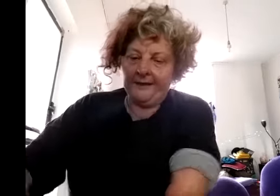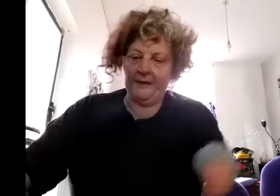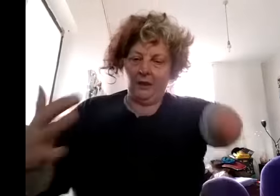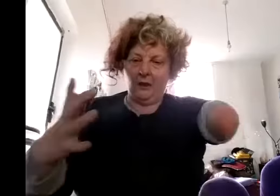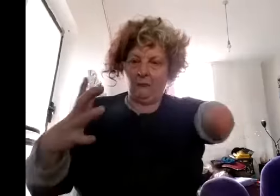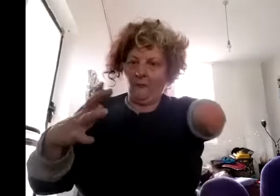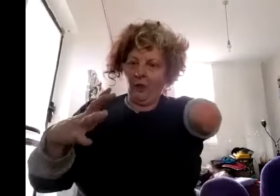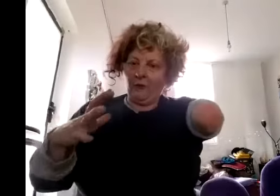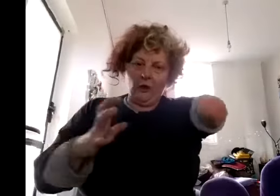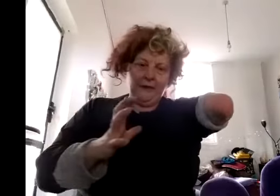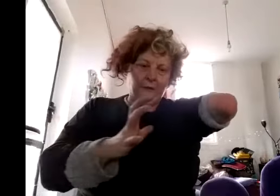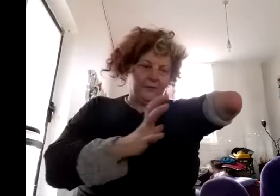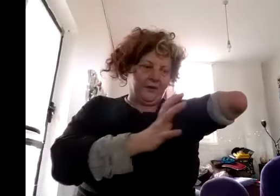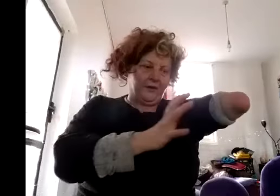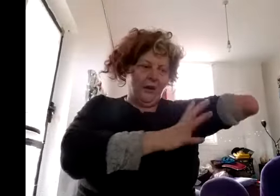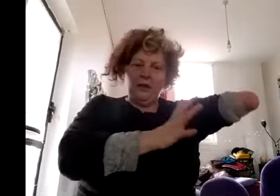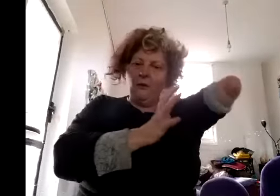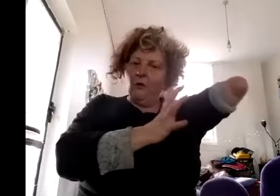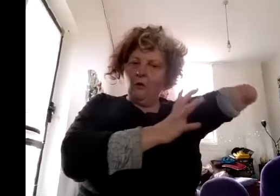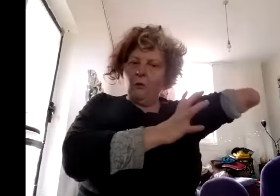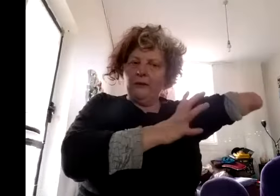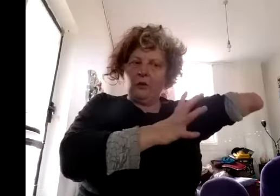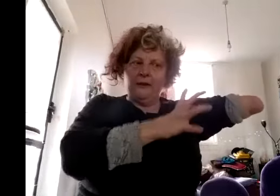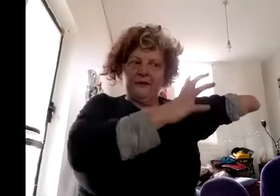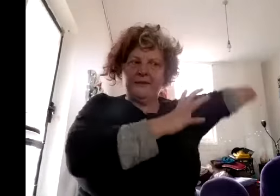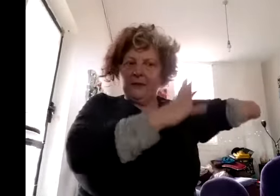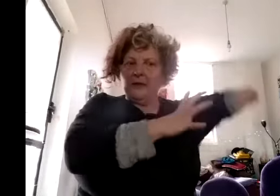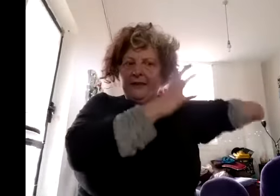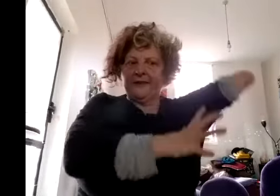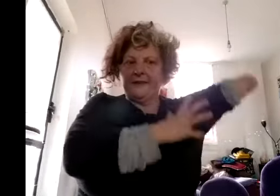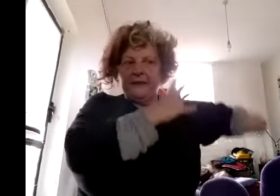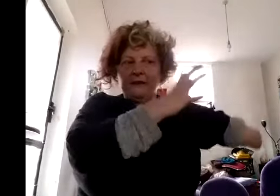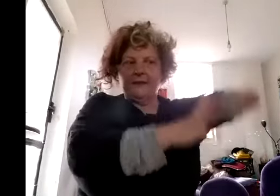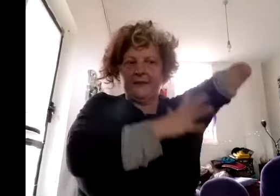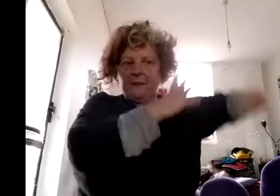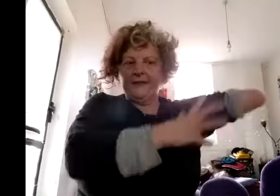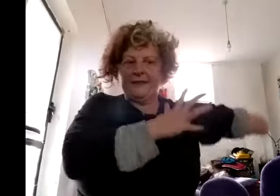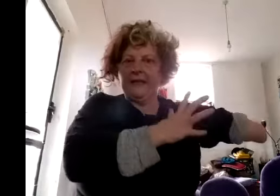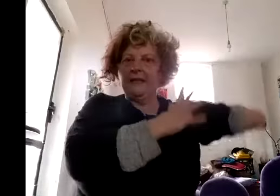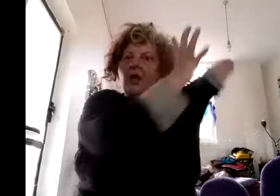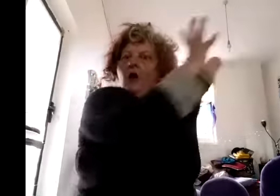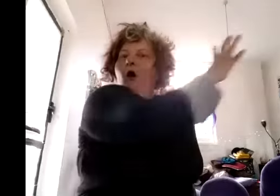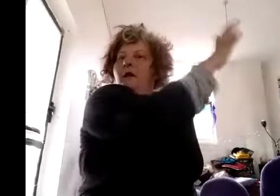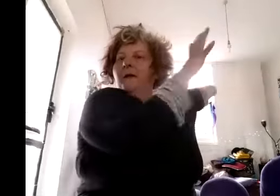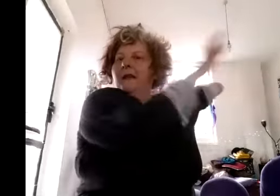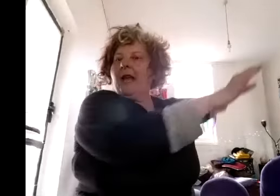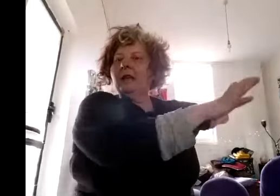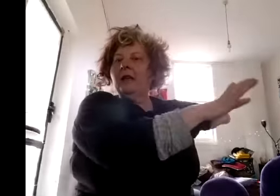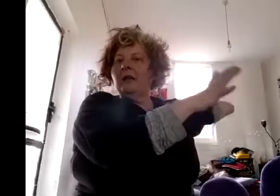the the kind of siloing or what do we call the disability theory and disability studies off over there in the